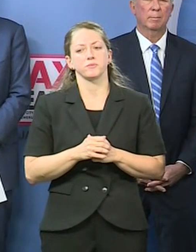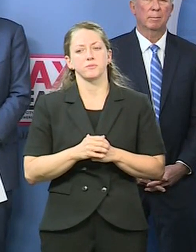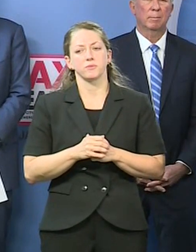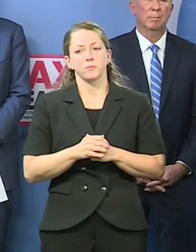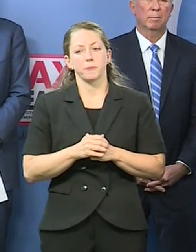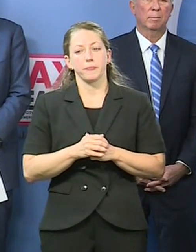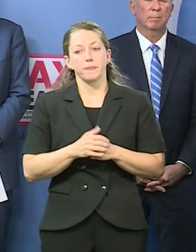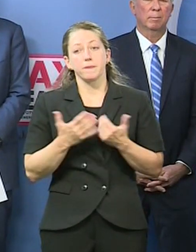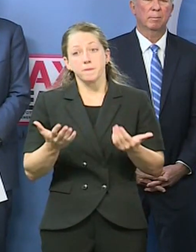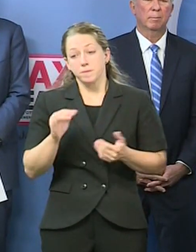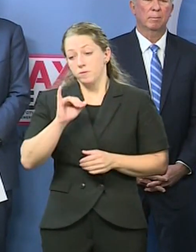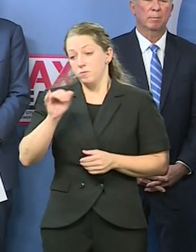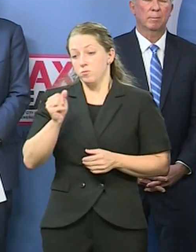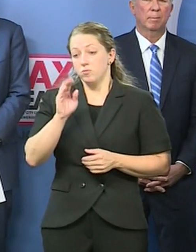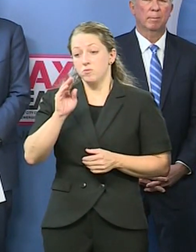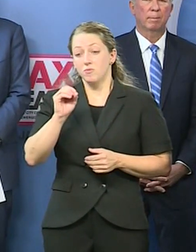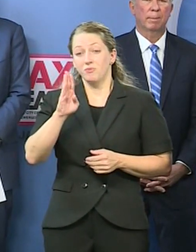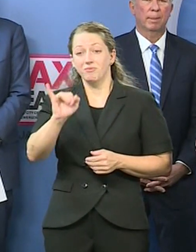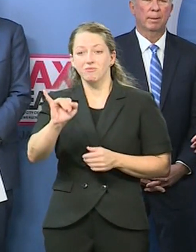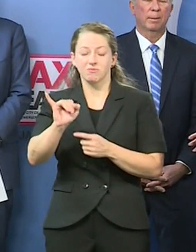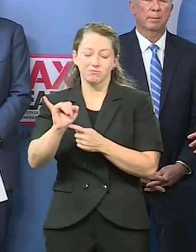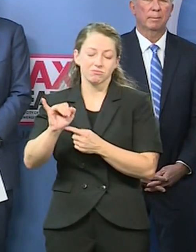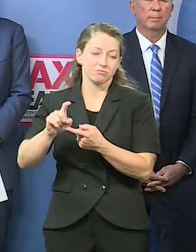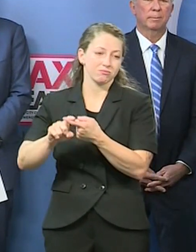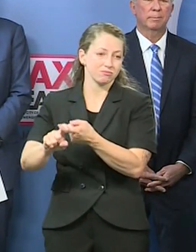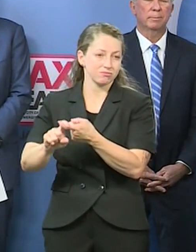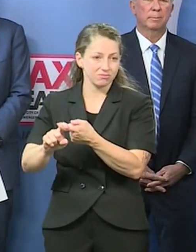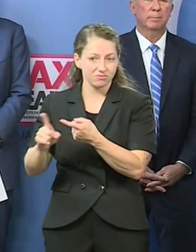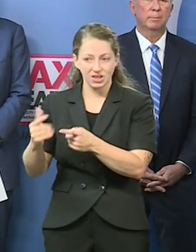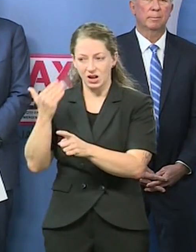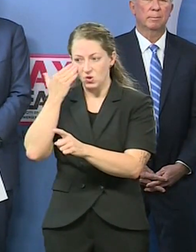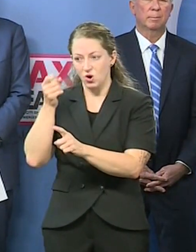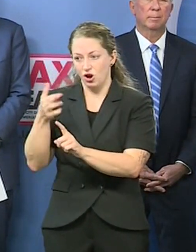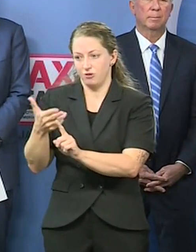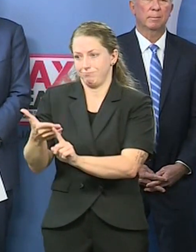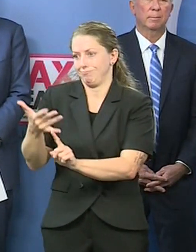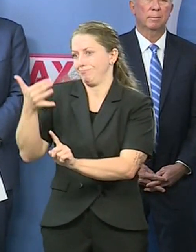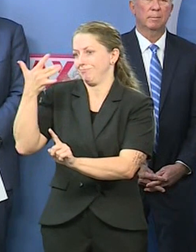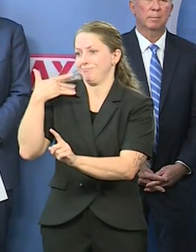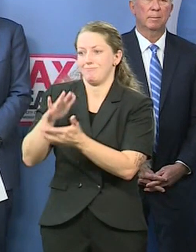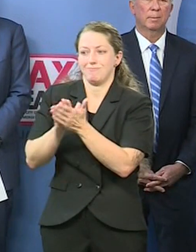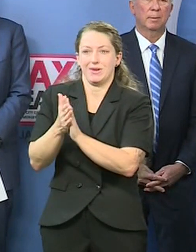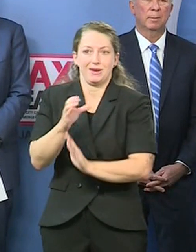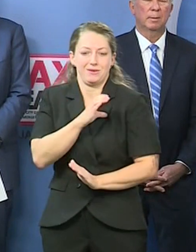of all, Jacoby's a friend. I knew of her long before I knew her as a colleague and a friend.